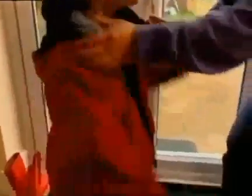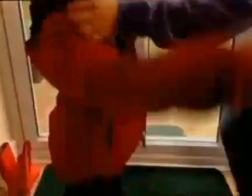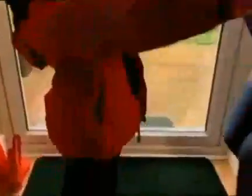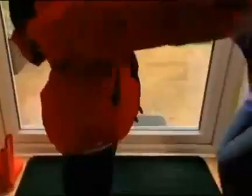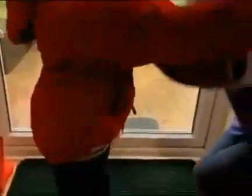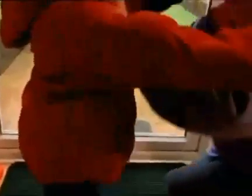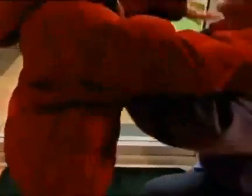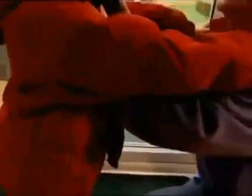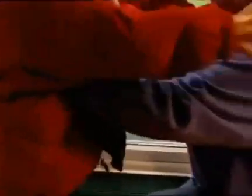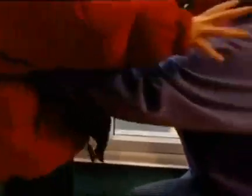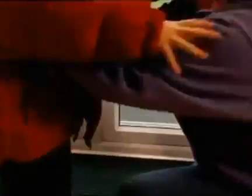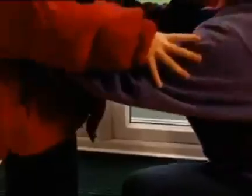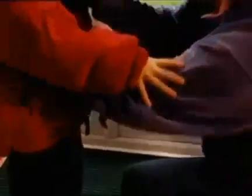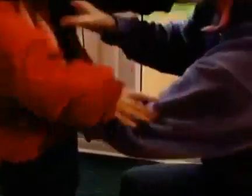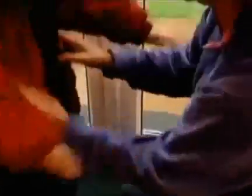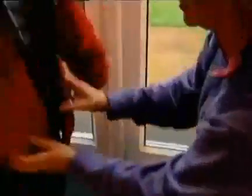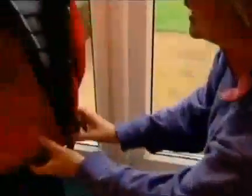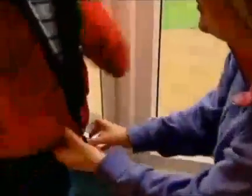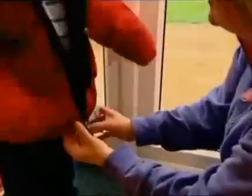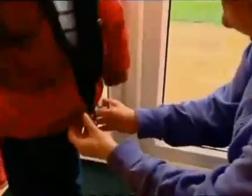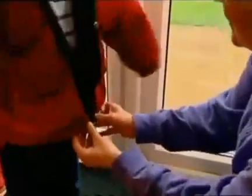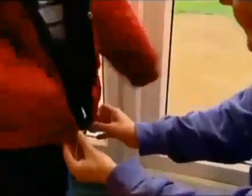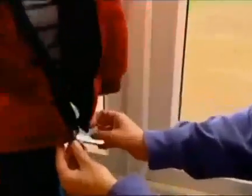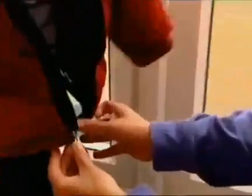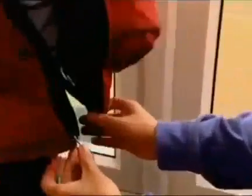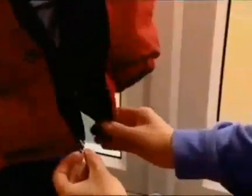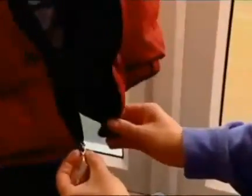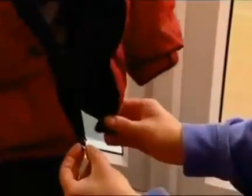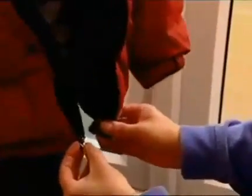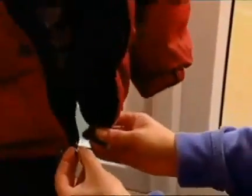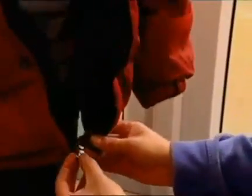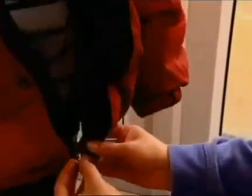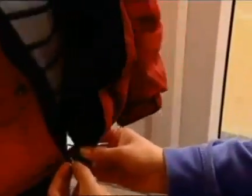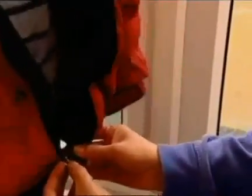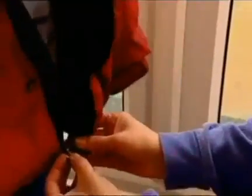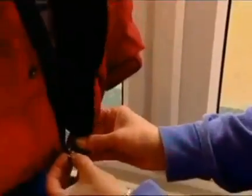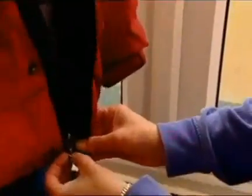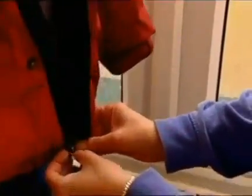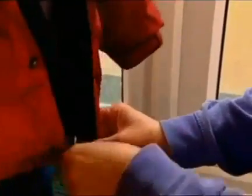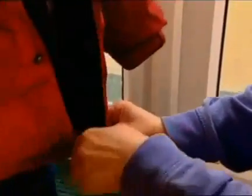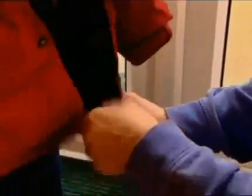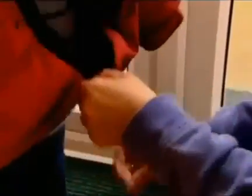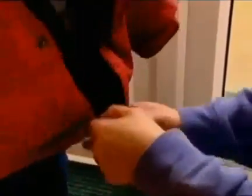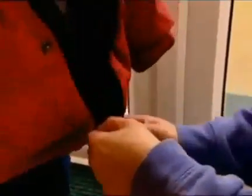dressed to go outside. Do the zip. Do the zip up. Keep it nice and dry. Oops.